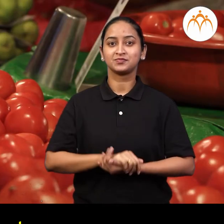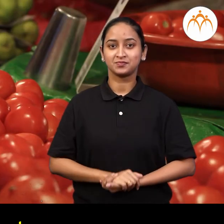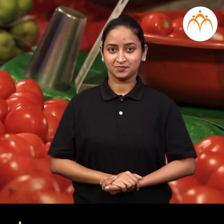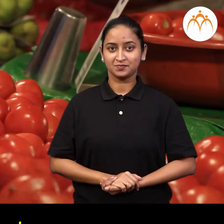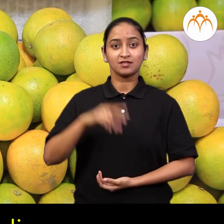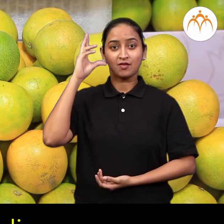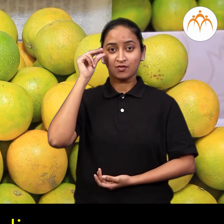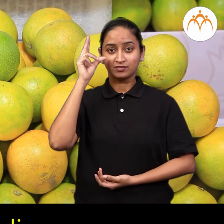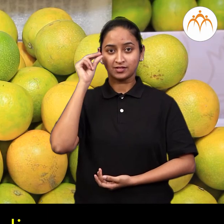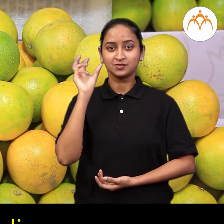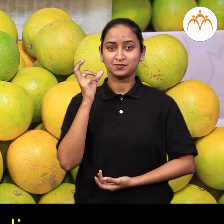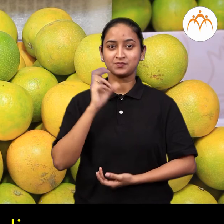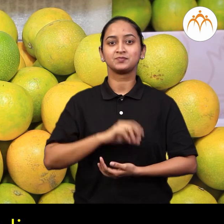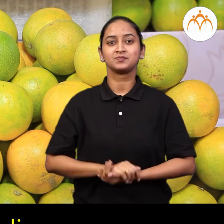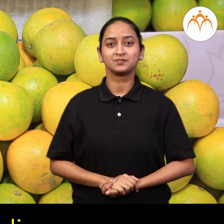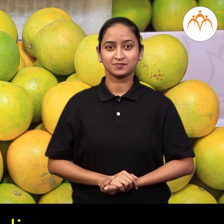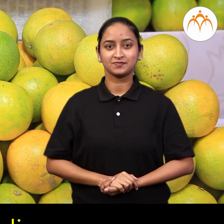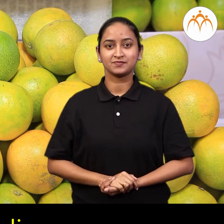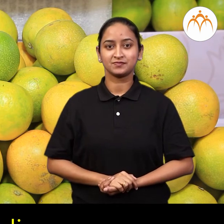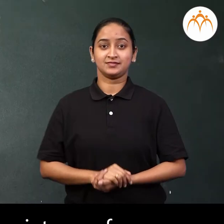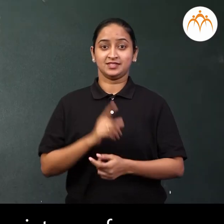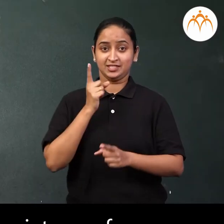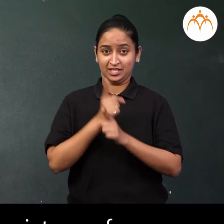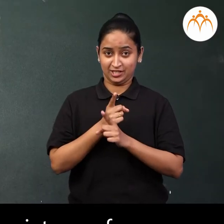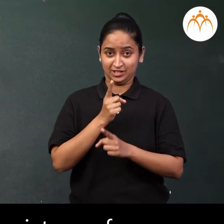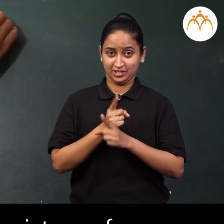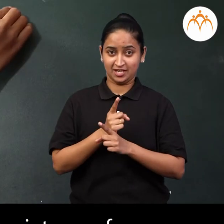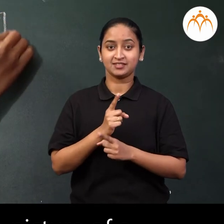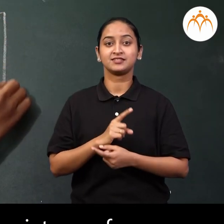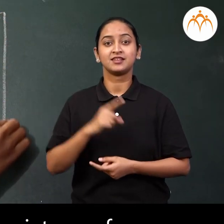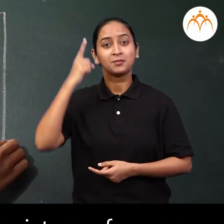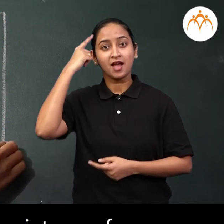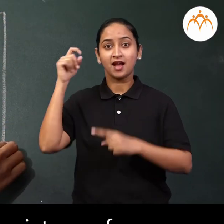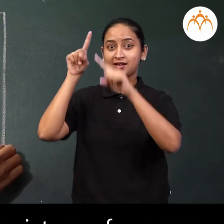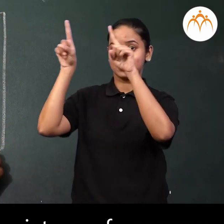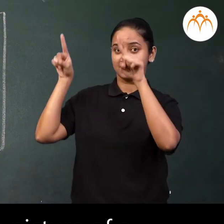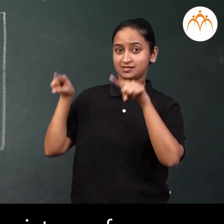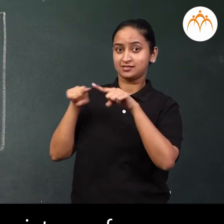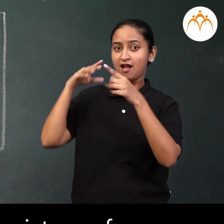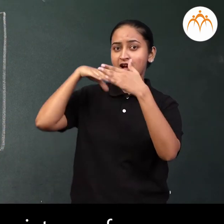Sweet Lime. The teacher drew the picture of a square.